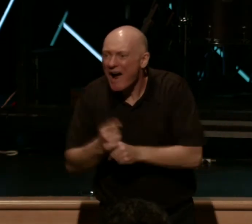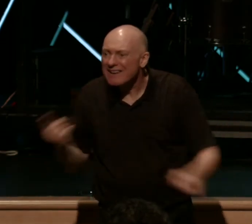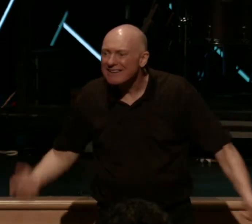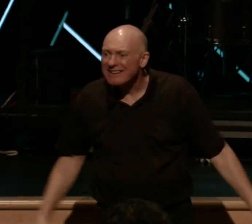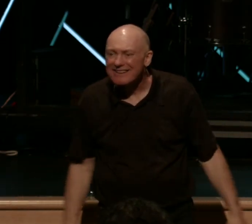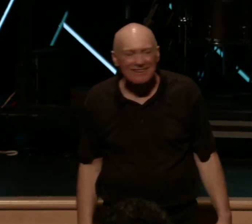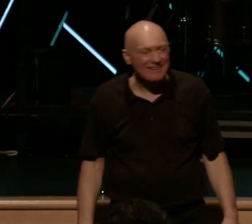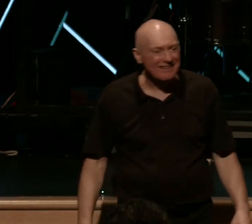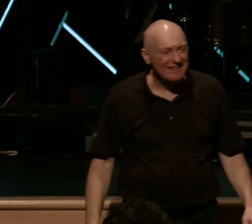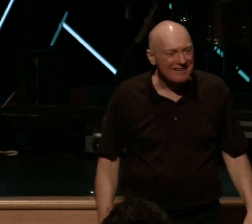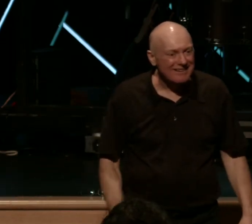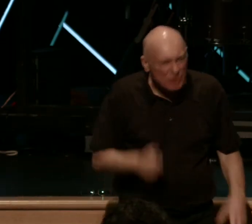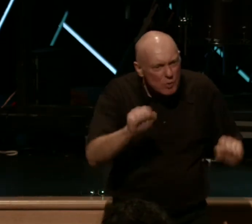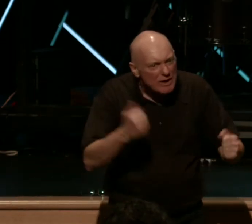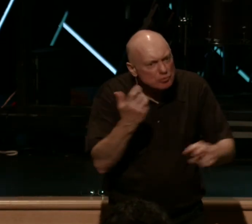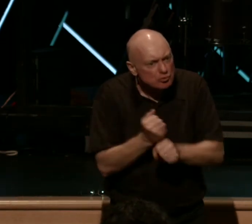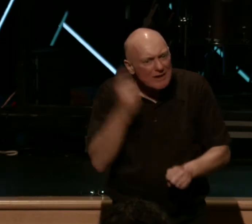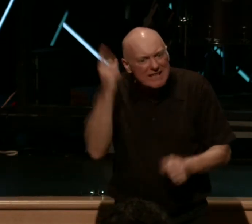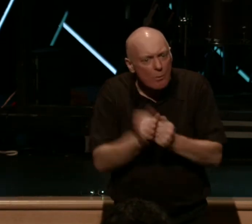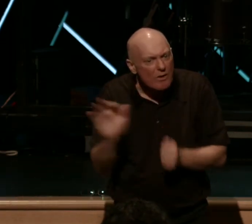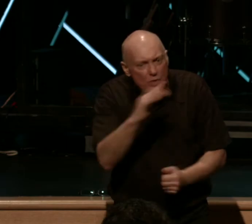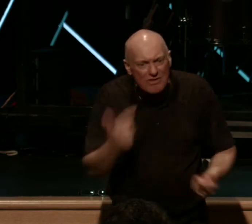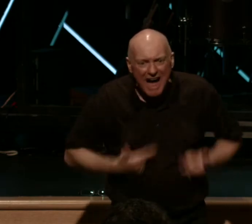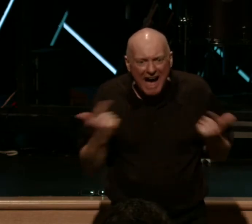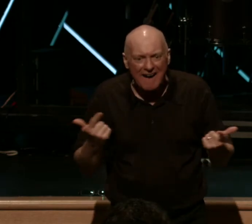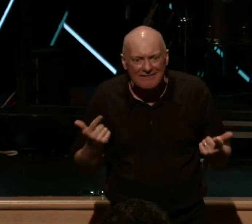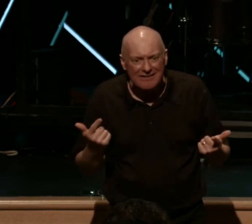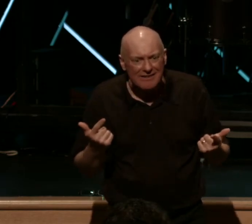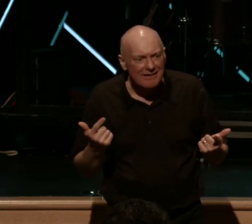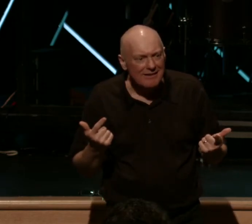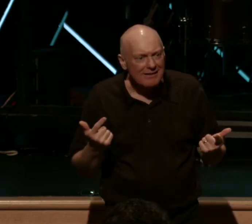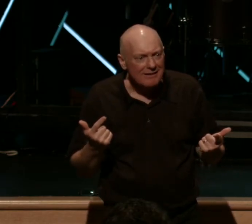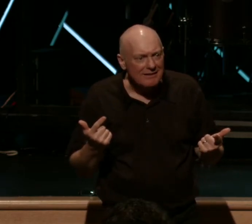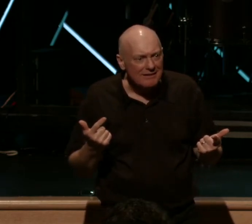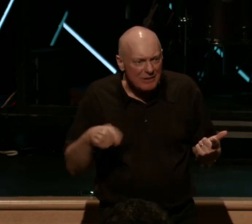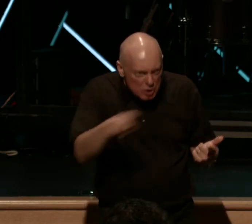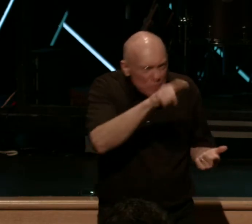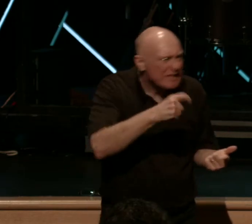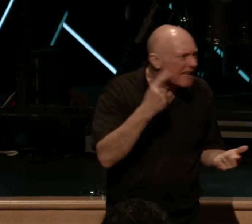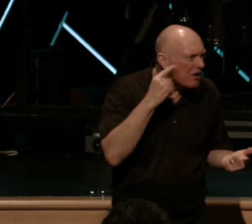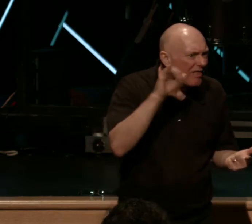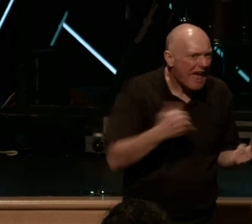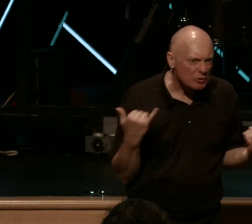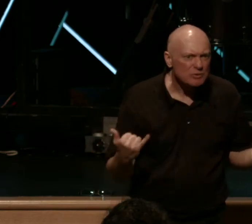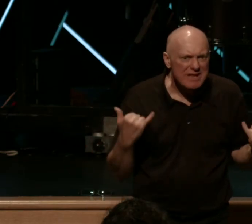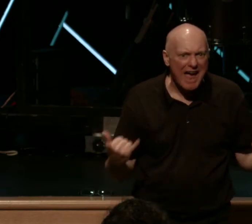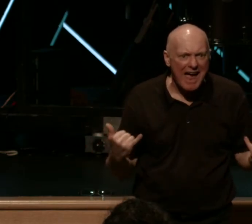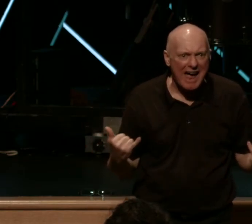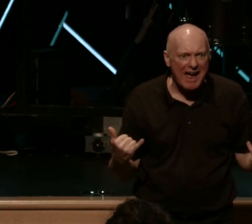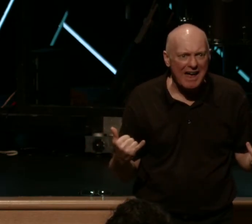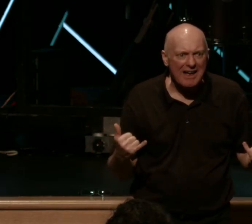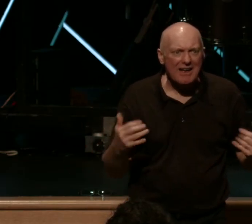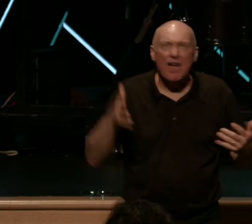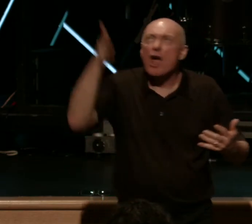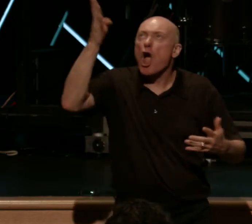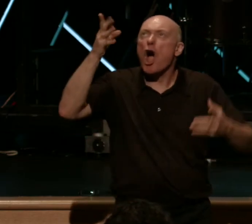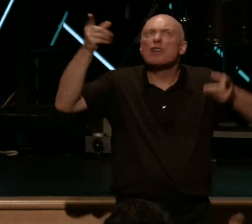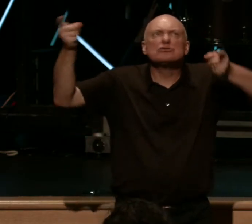Don't you think you can trust him? Somebody needs to hear this today. The sovereignty of God for your